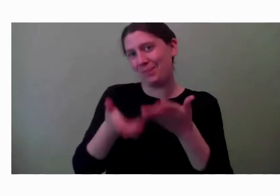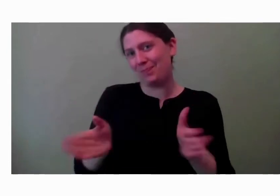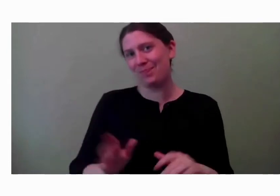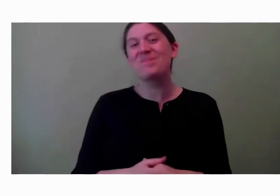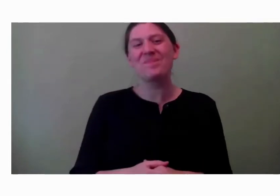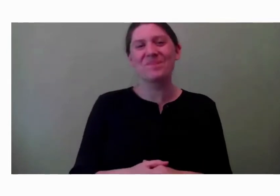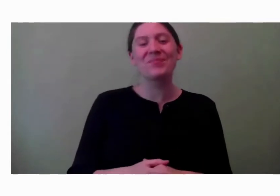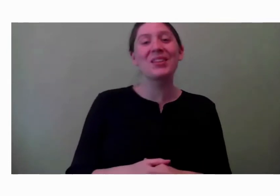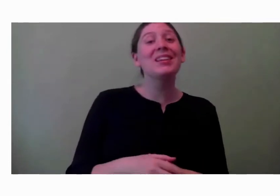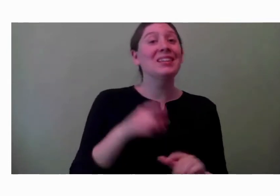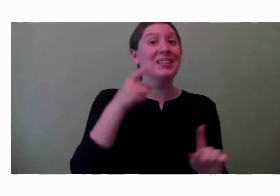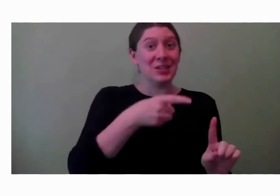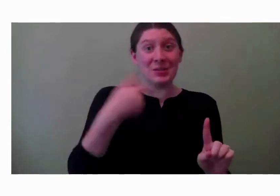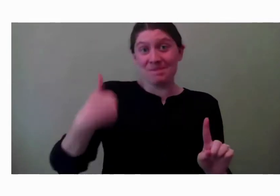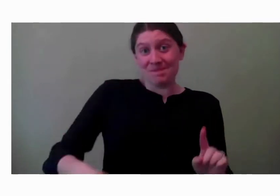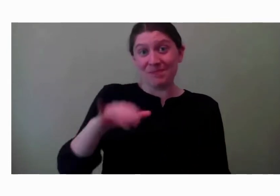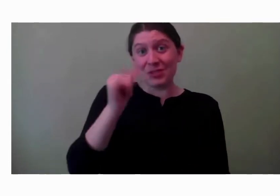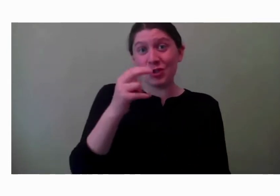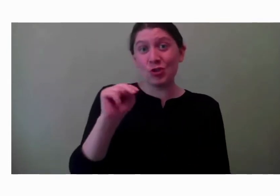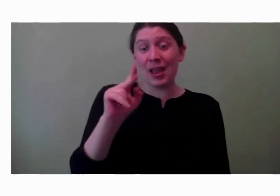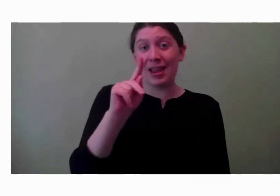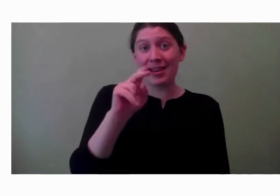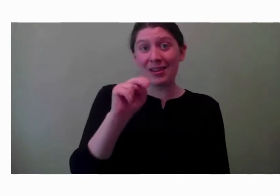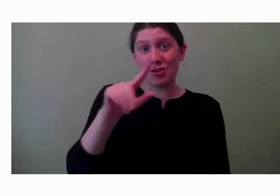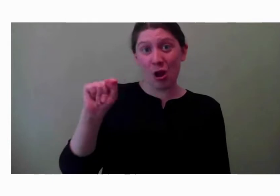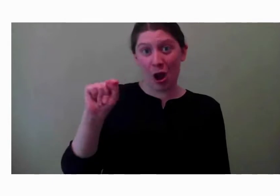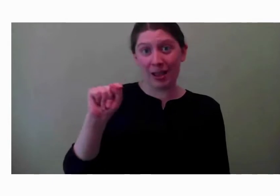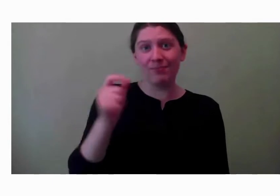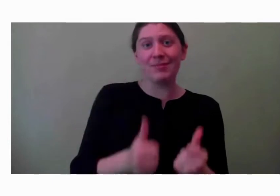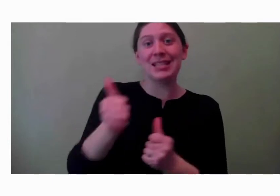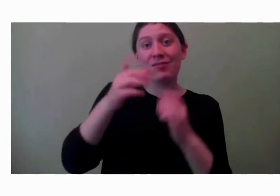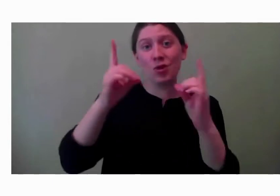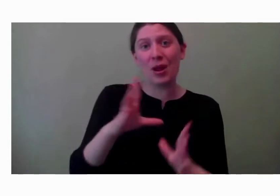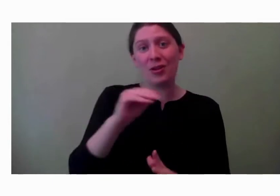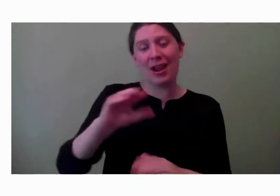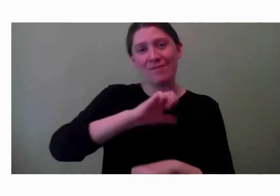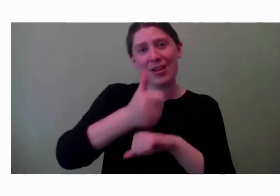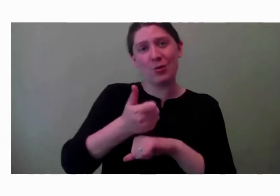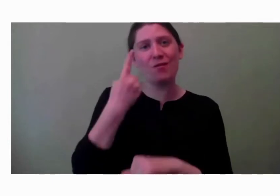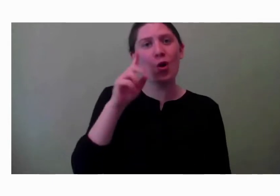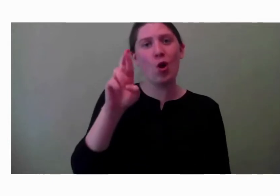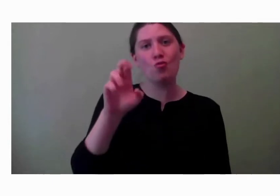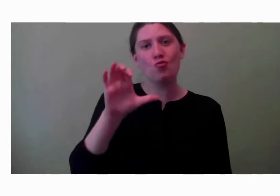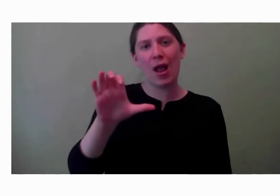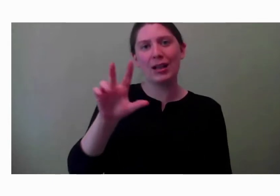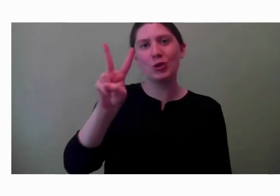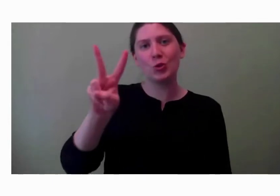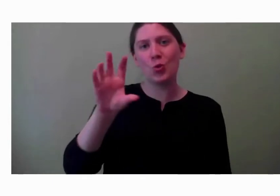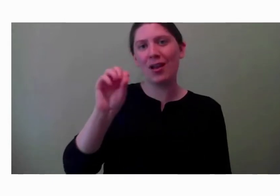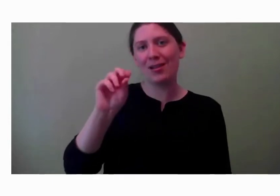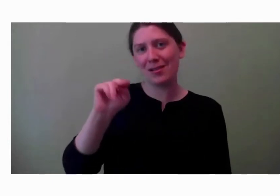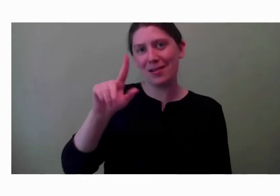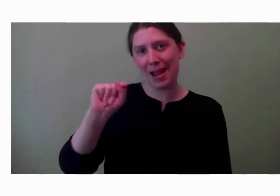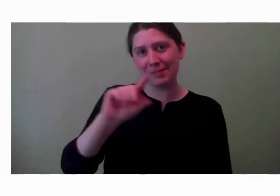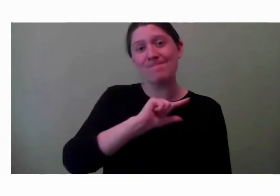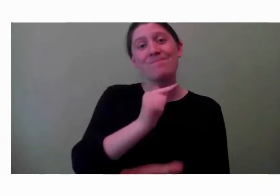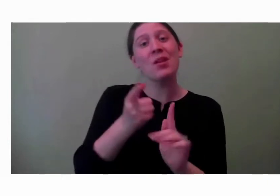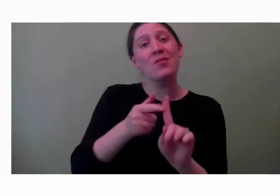as Mara said, I'm Jen Knott. I'm the Executive Director and Founder of Rec to Connect, graduate of Kent State University and a